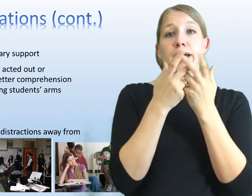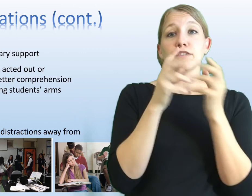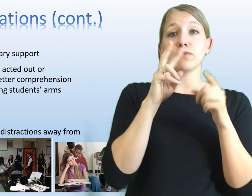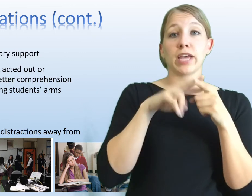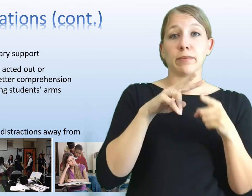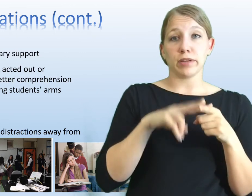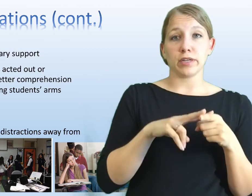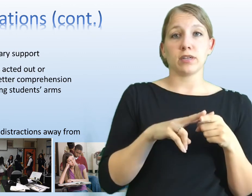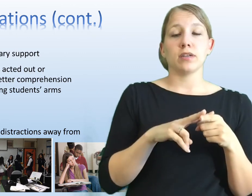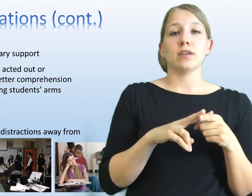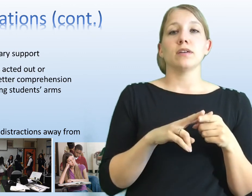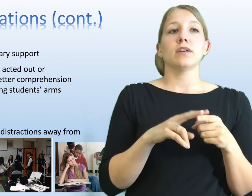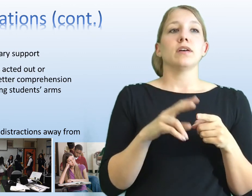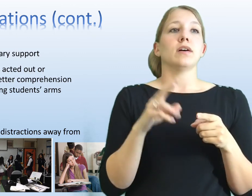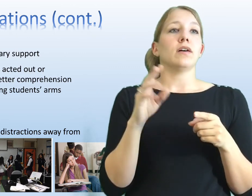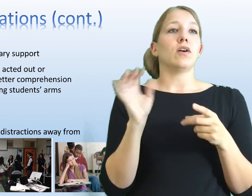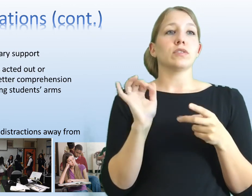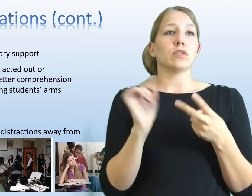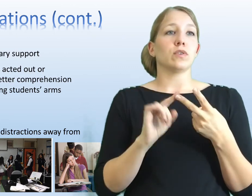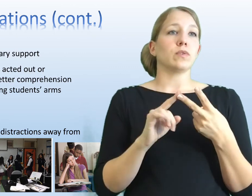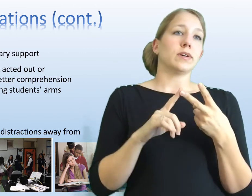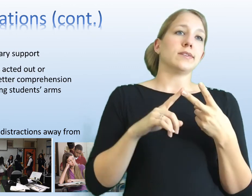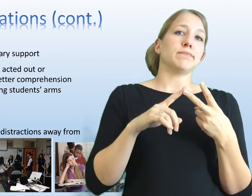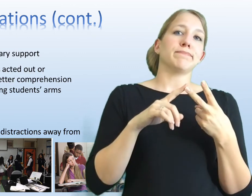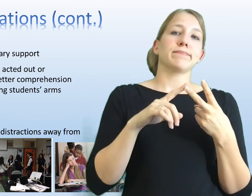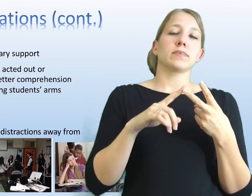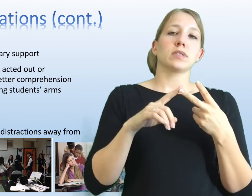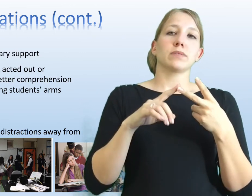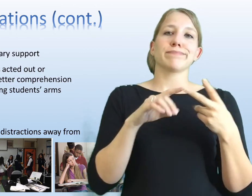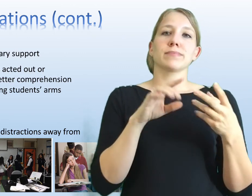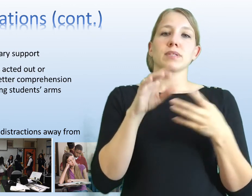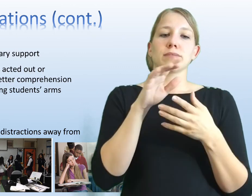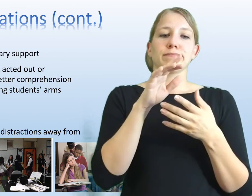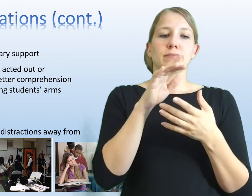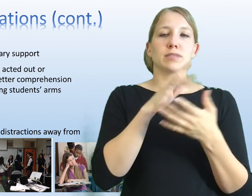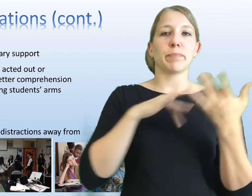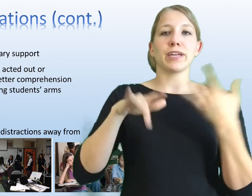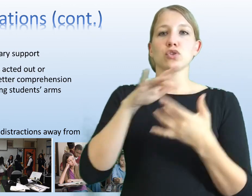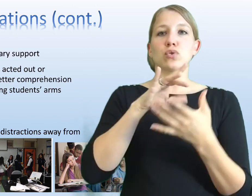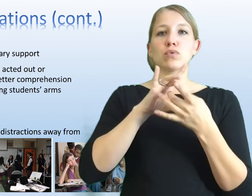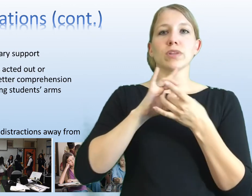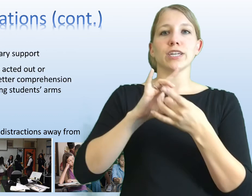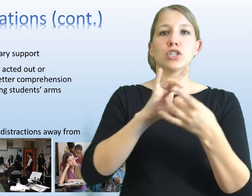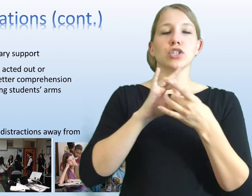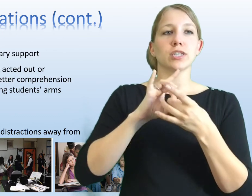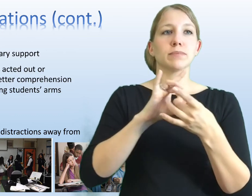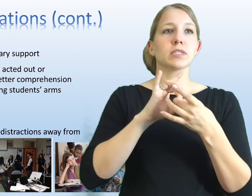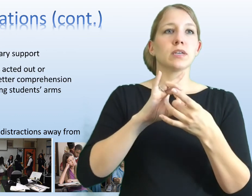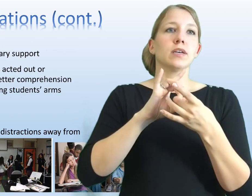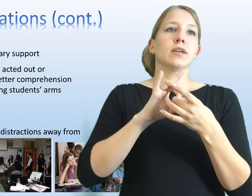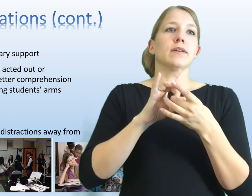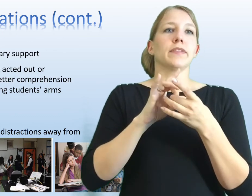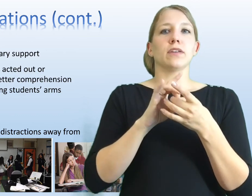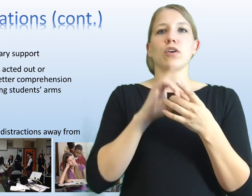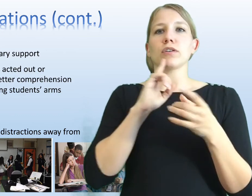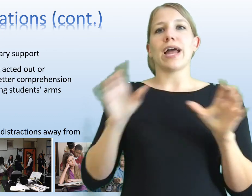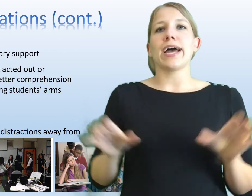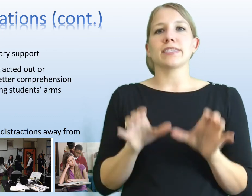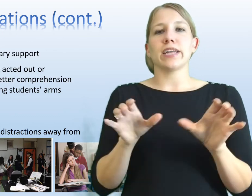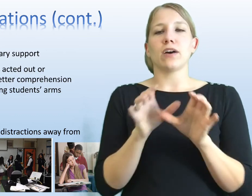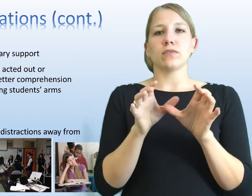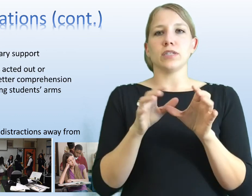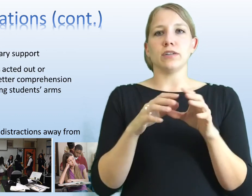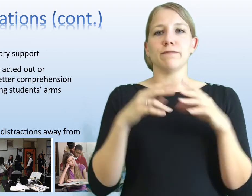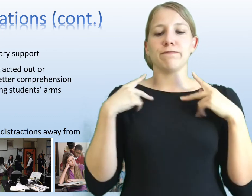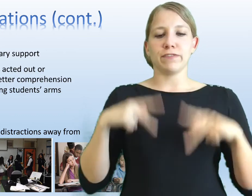match vocabulary, also spatial relationships that are